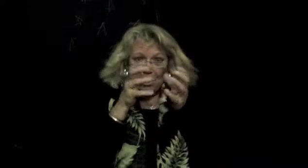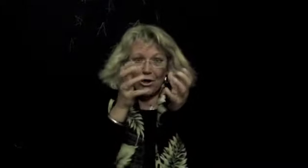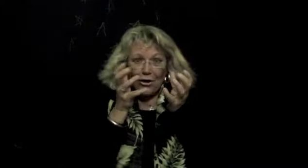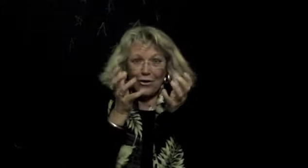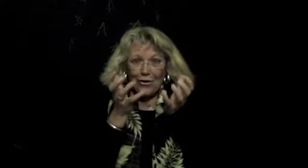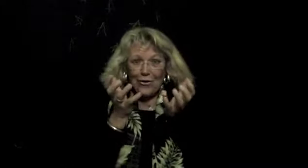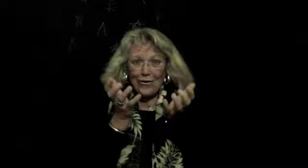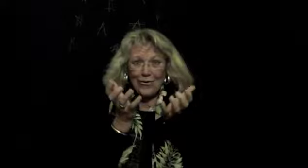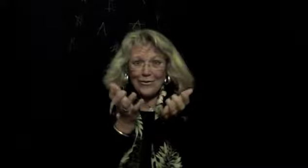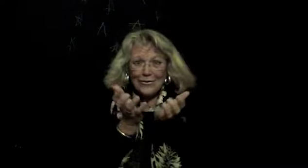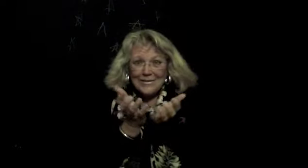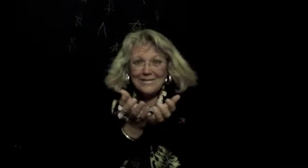work